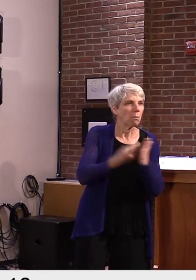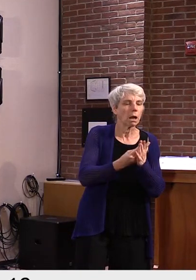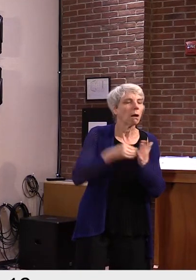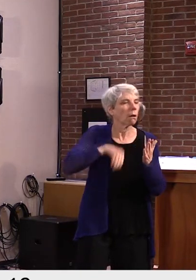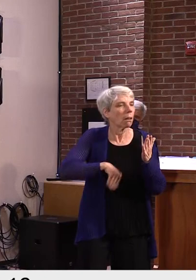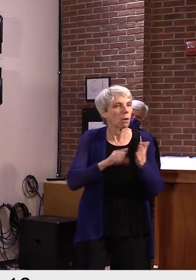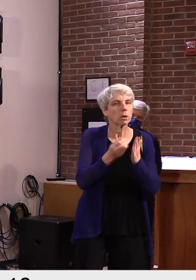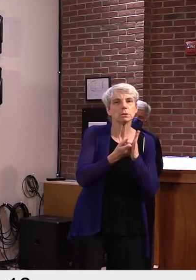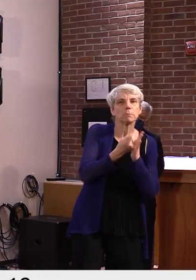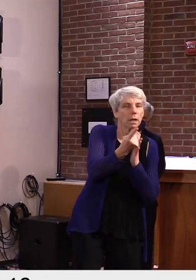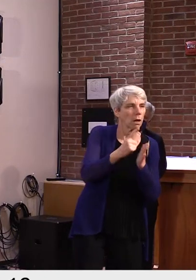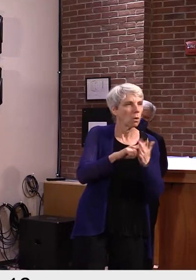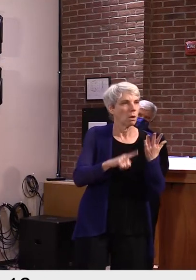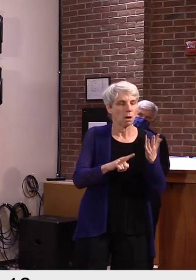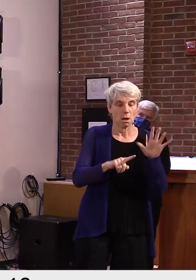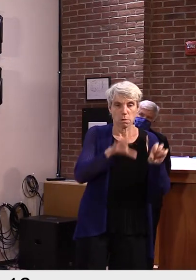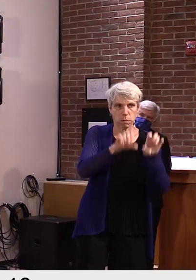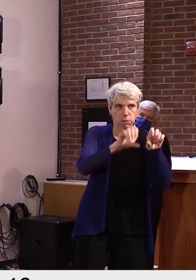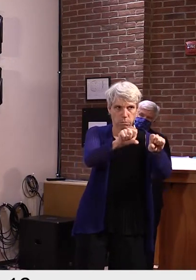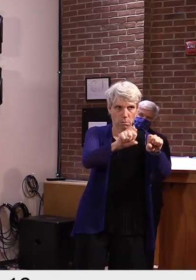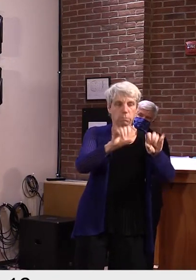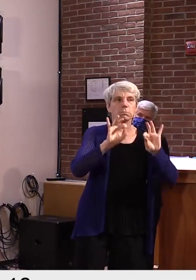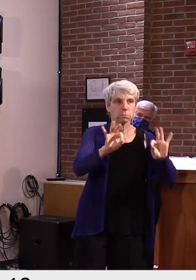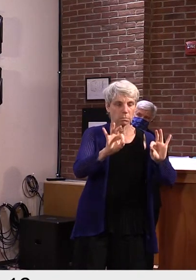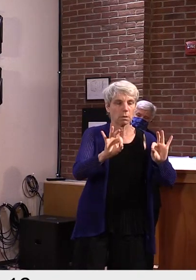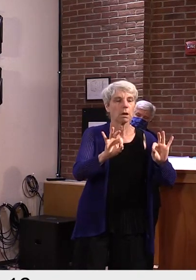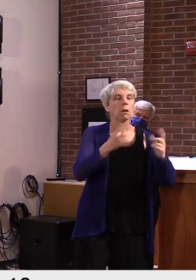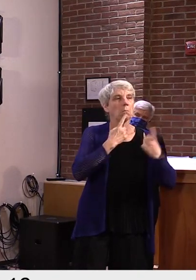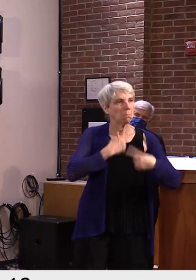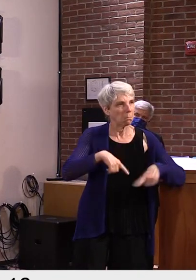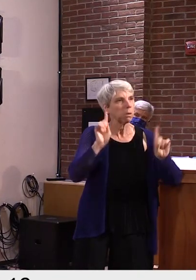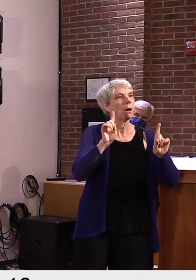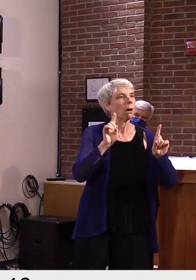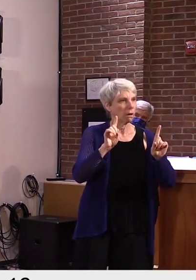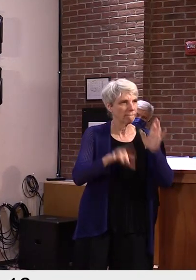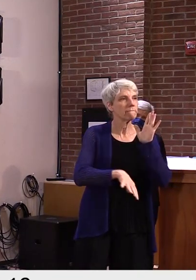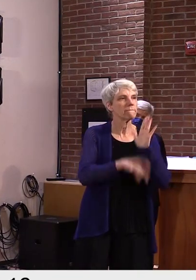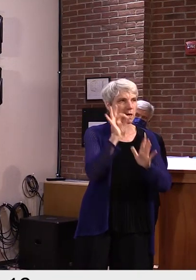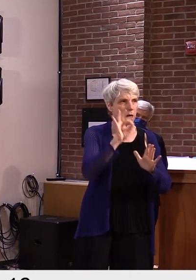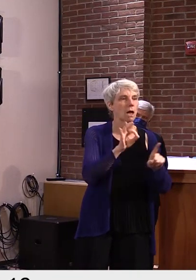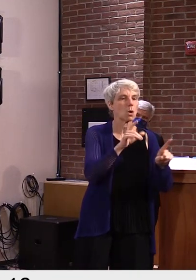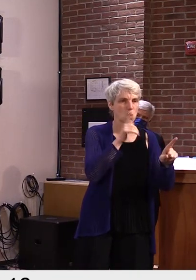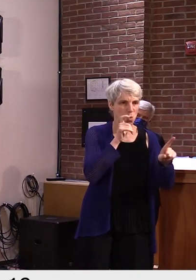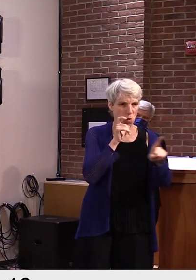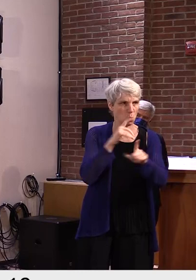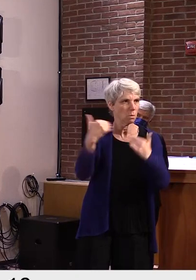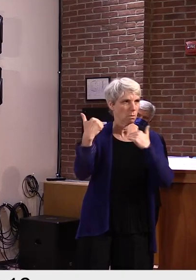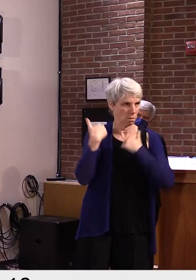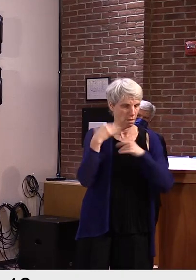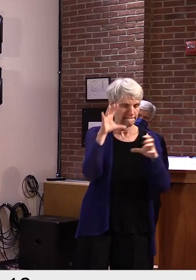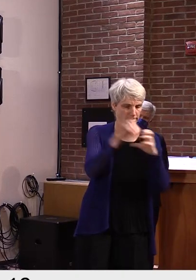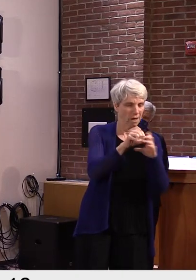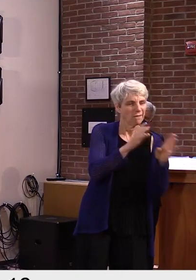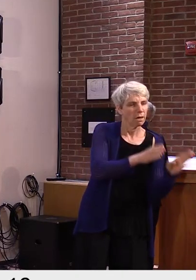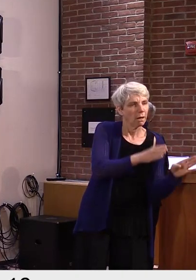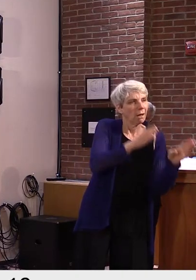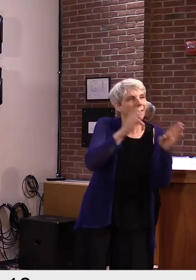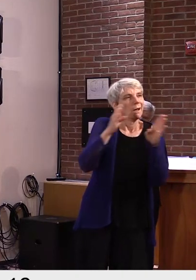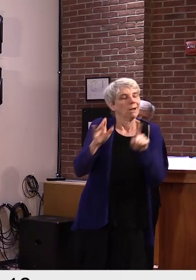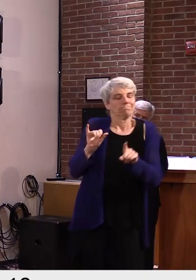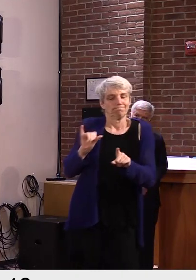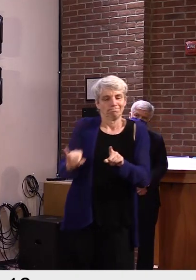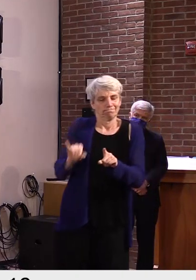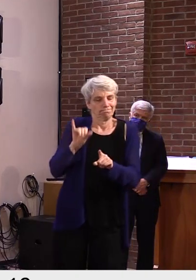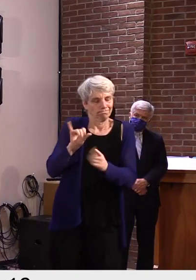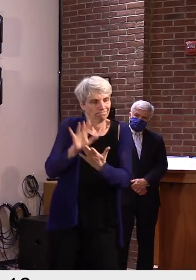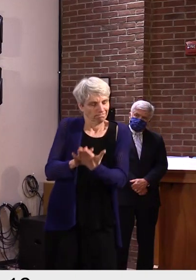that case, the civil case was brought and successfully litigated to, you know, a good conclusion. We certainly were also interested in what lessons could be learned,